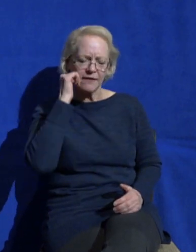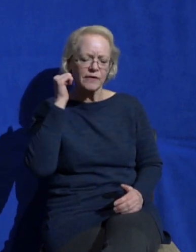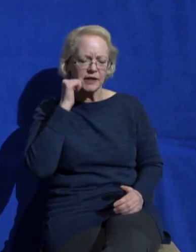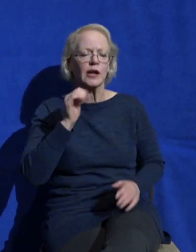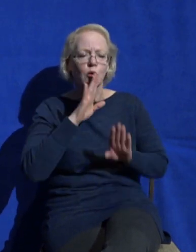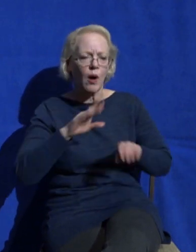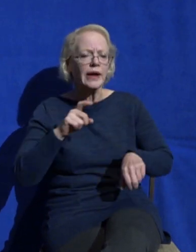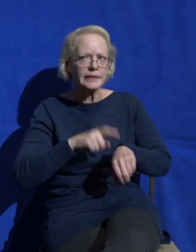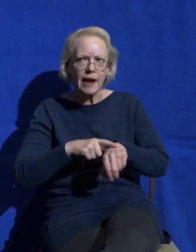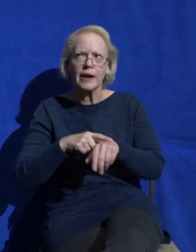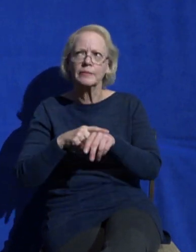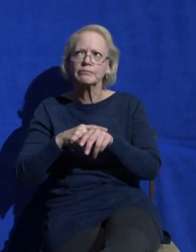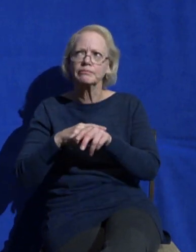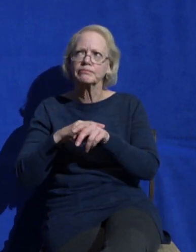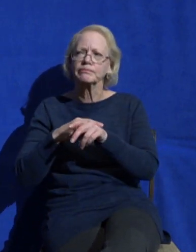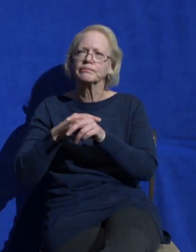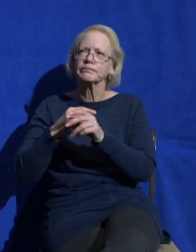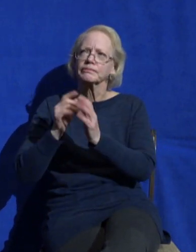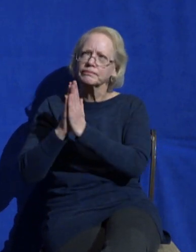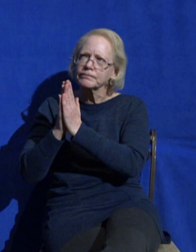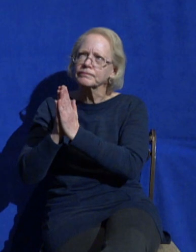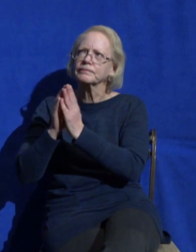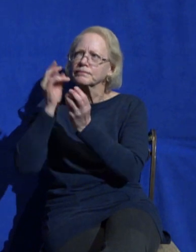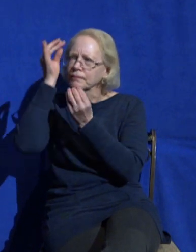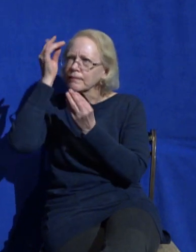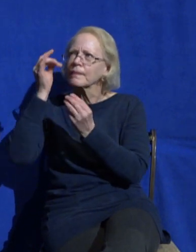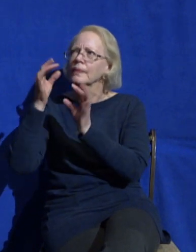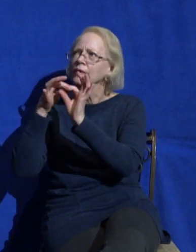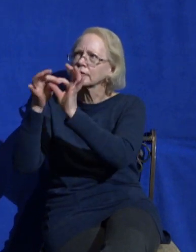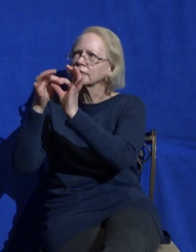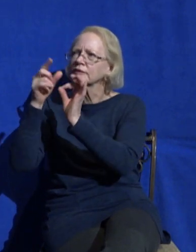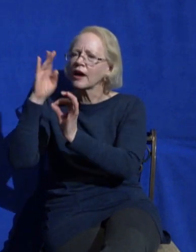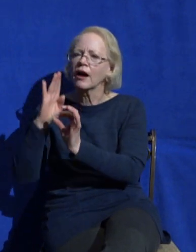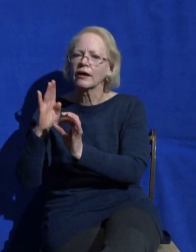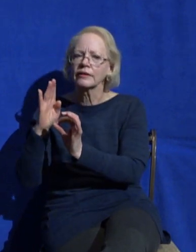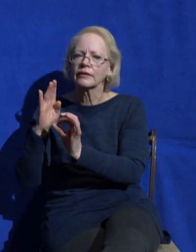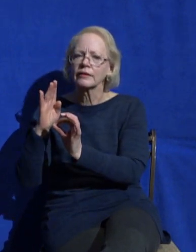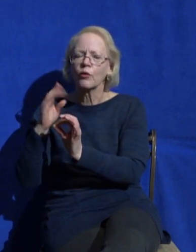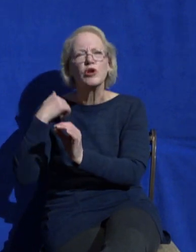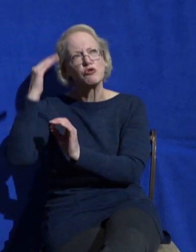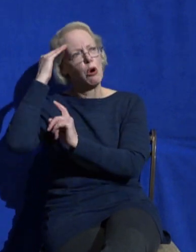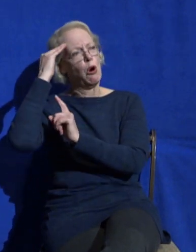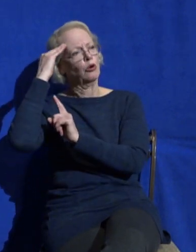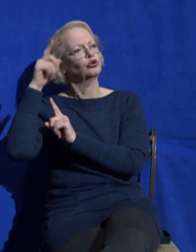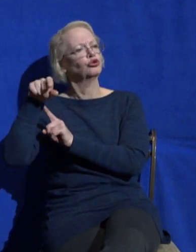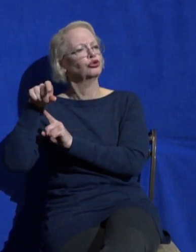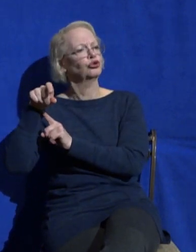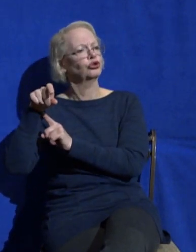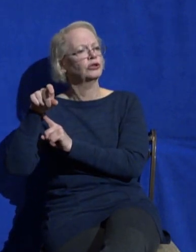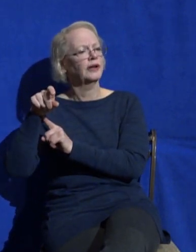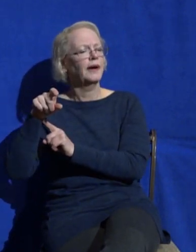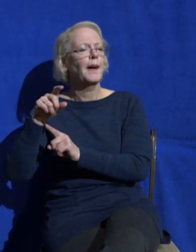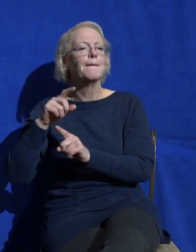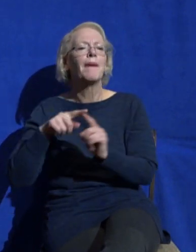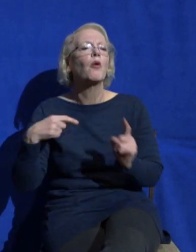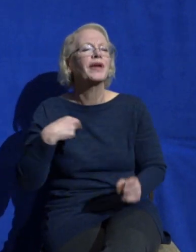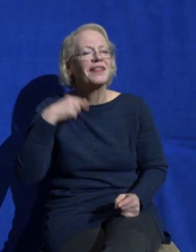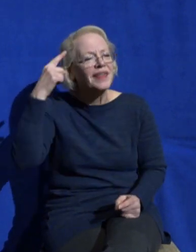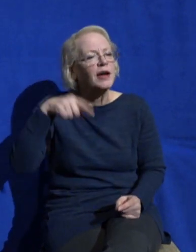the problem is that when we think about that we tend to think about that as just one thing on a long list of all the